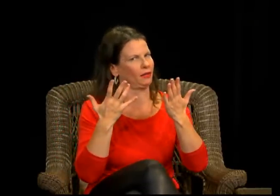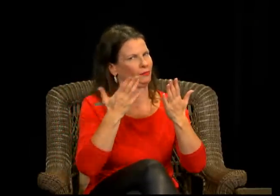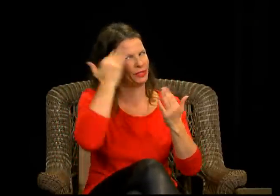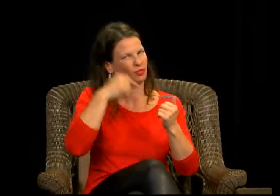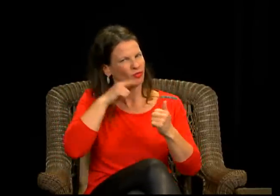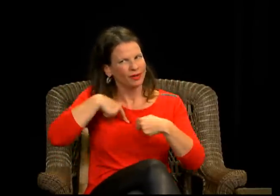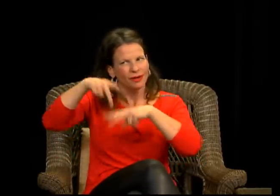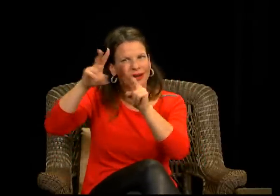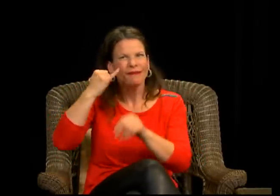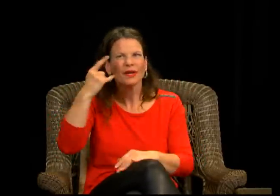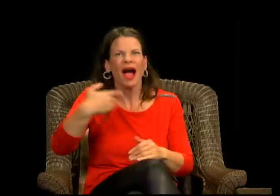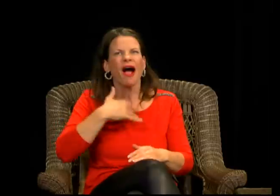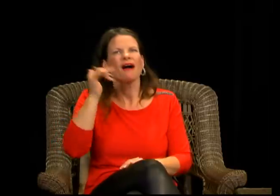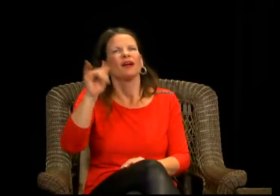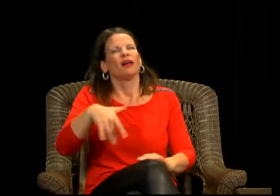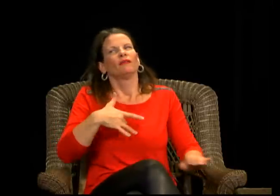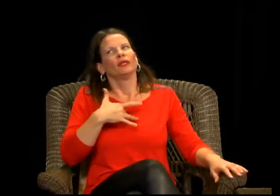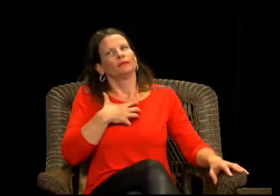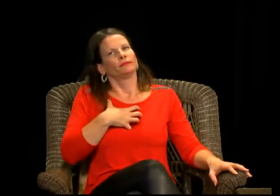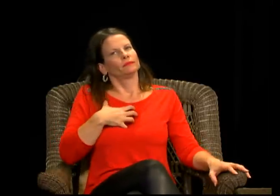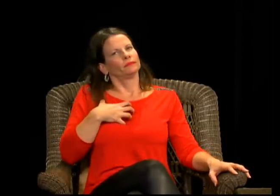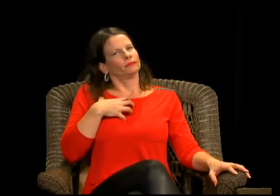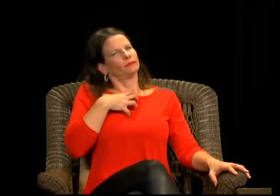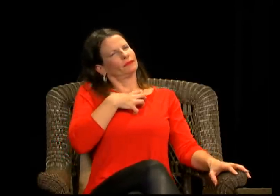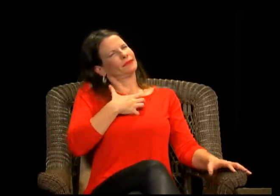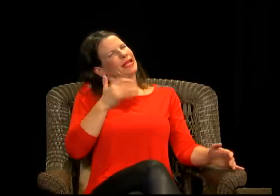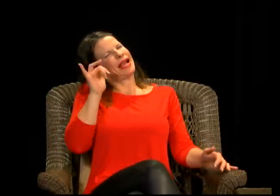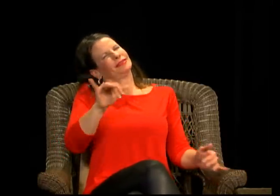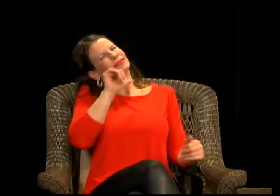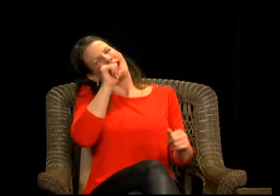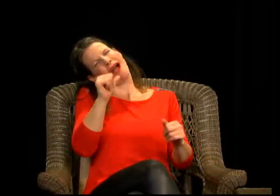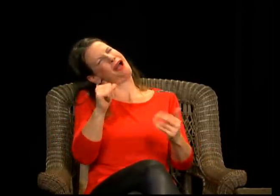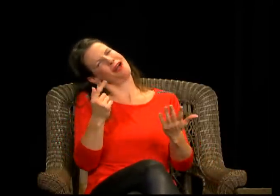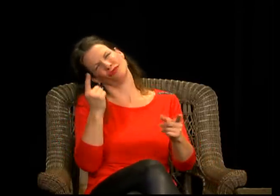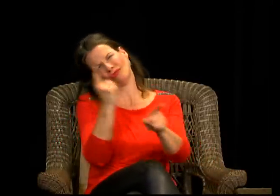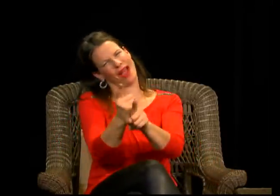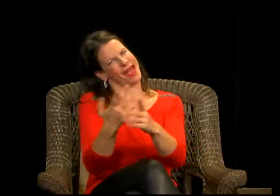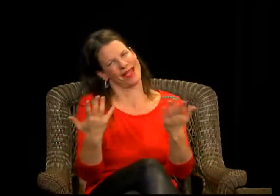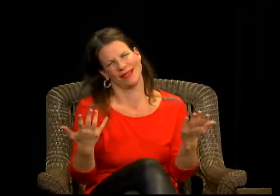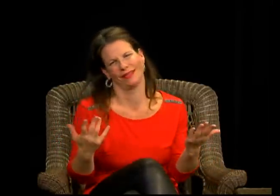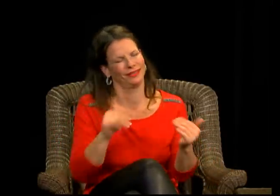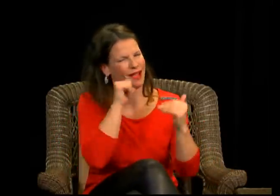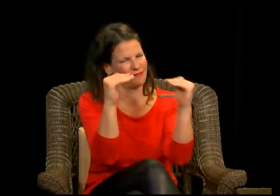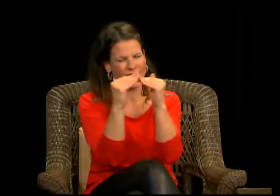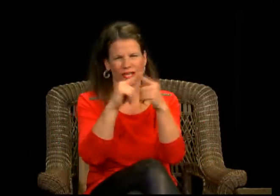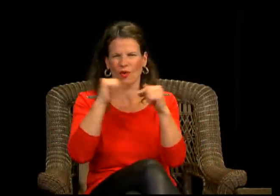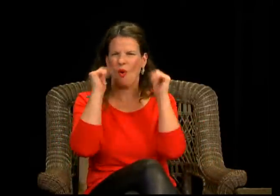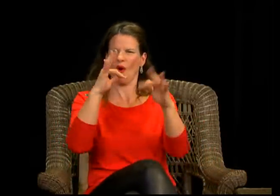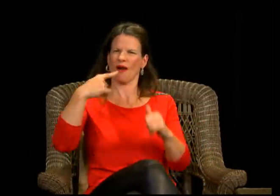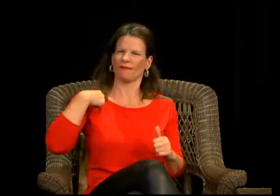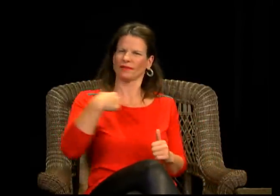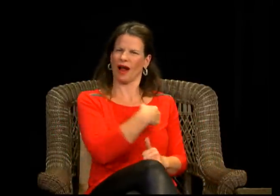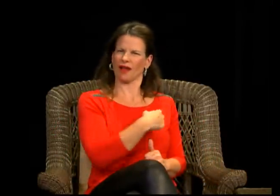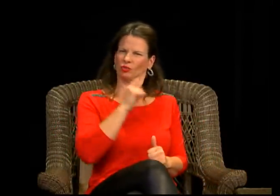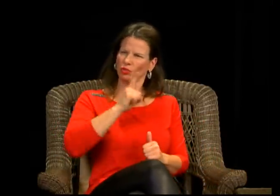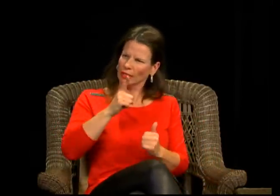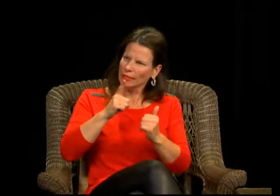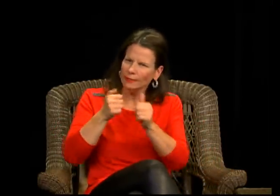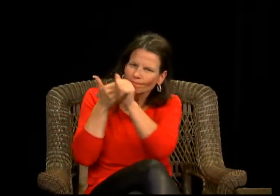syndrome um because you know so to me it was just very